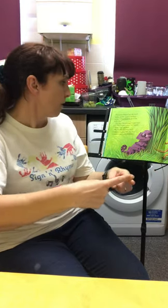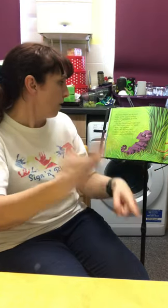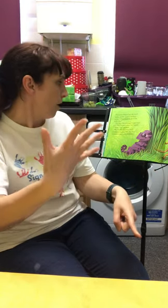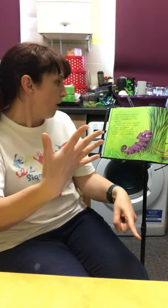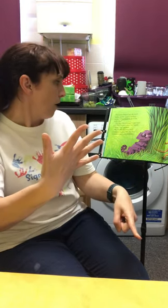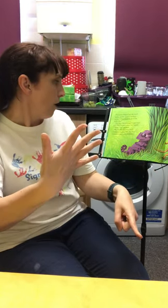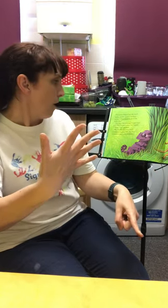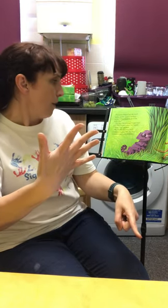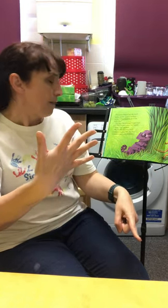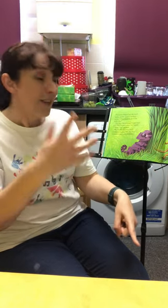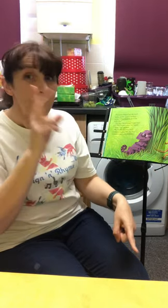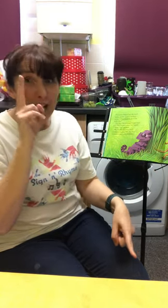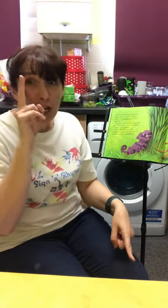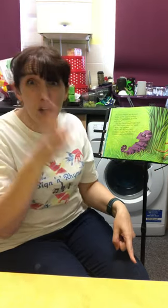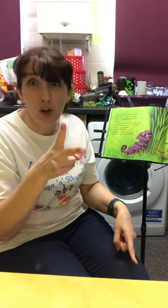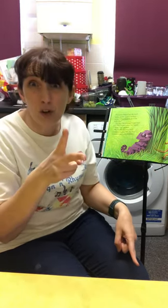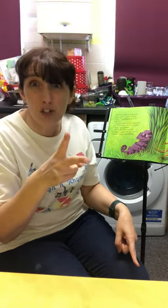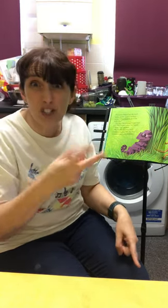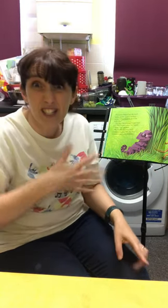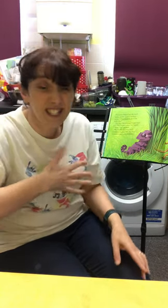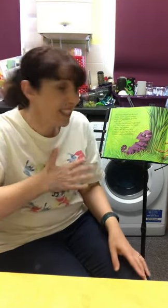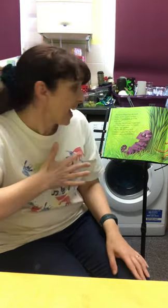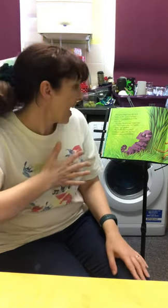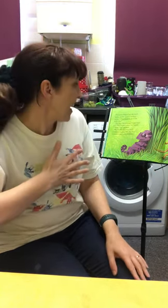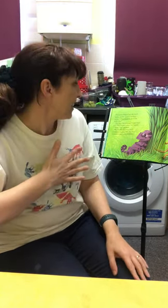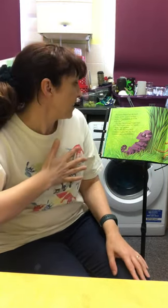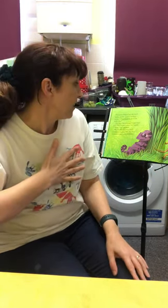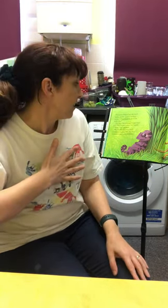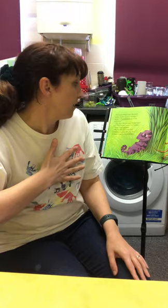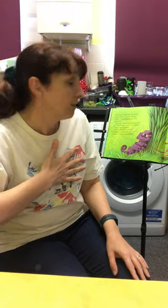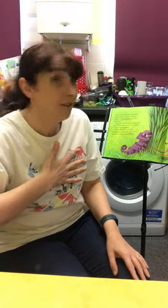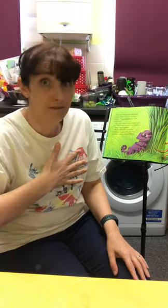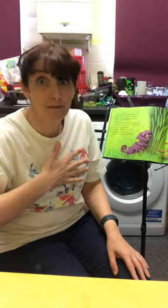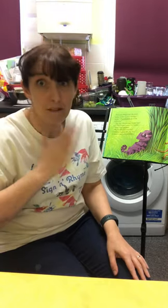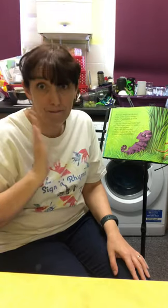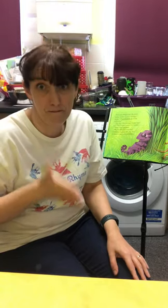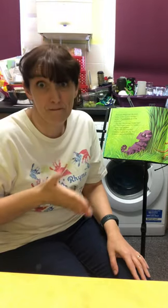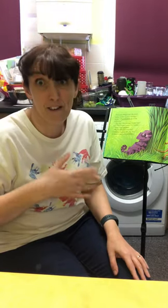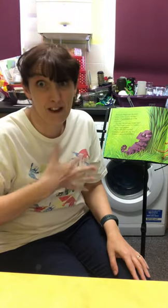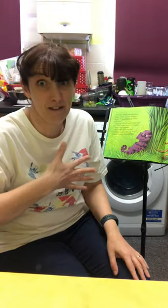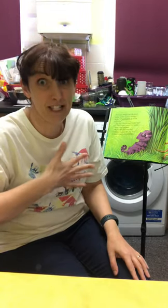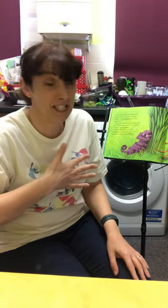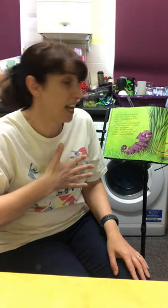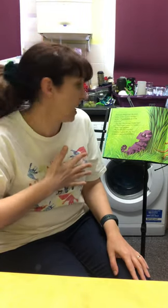They looked scared. Very scared.